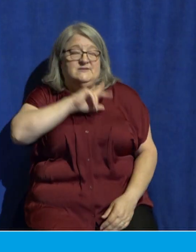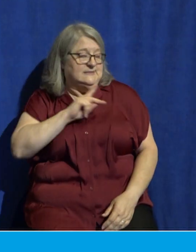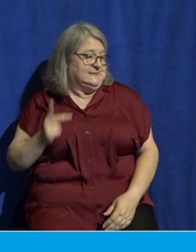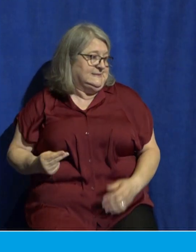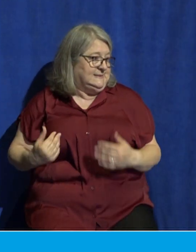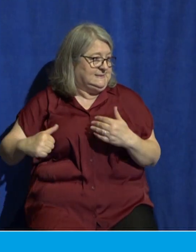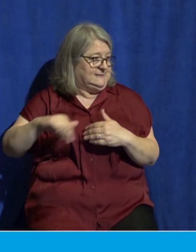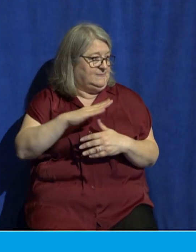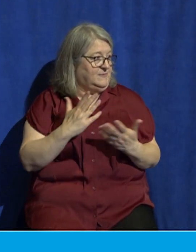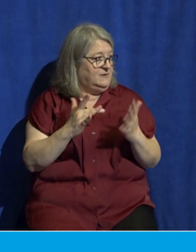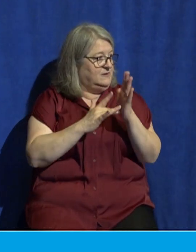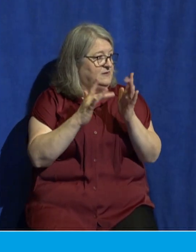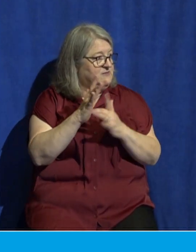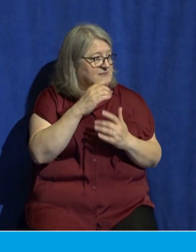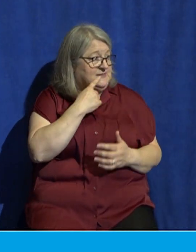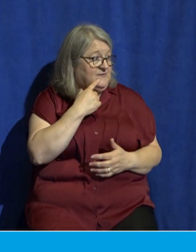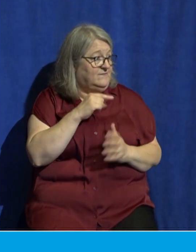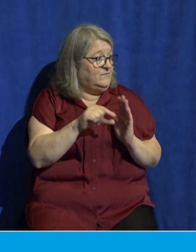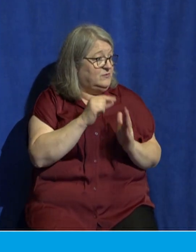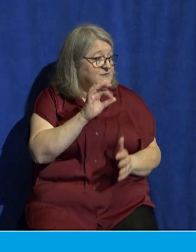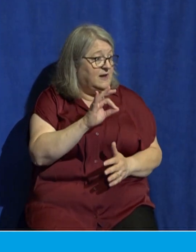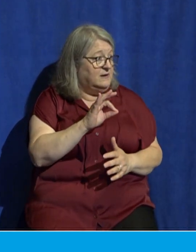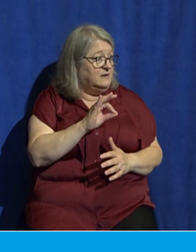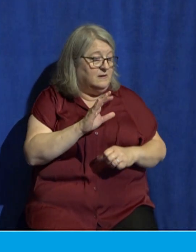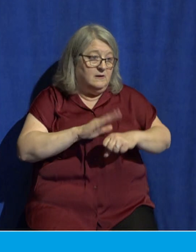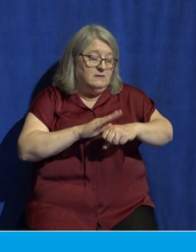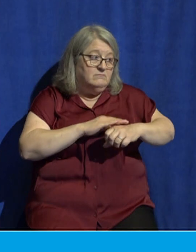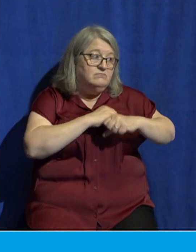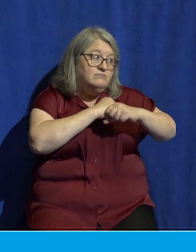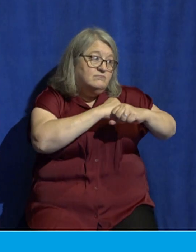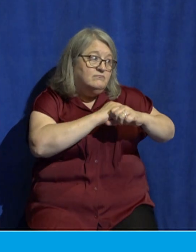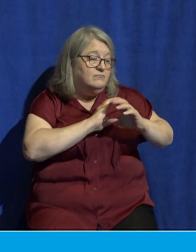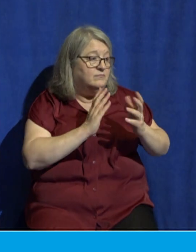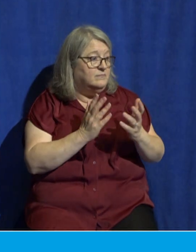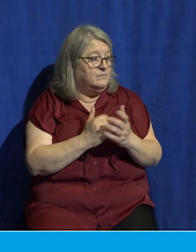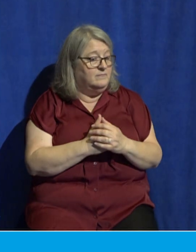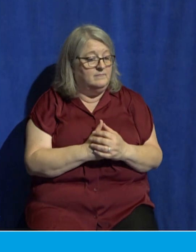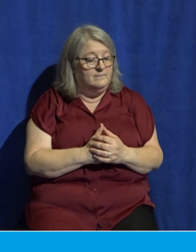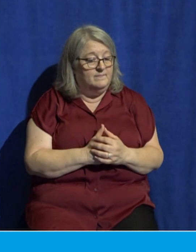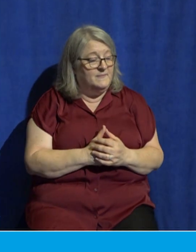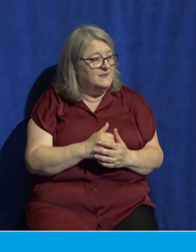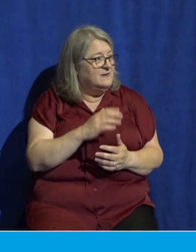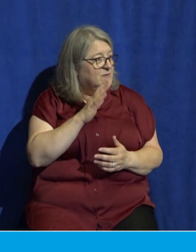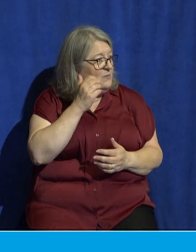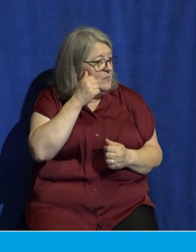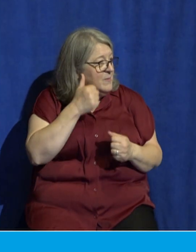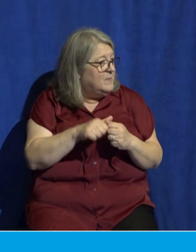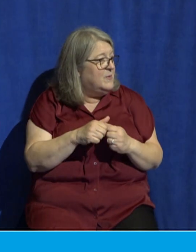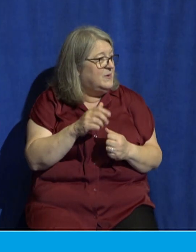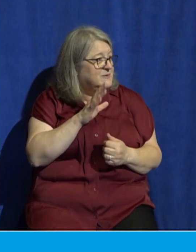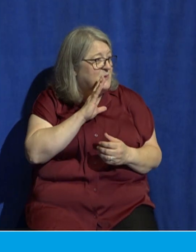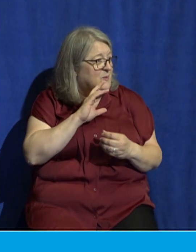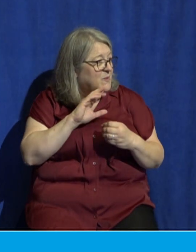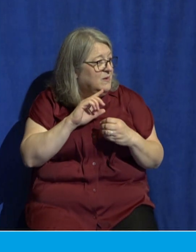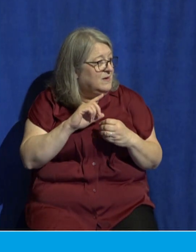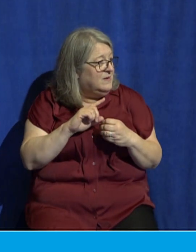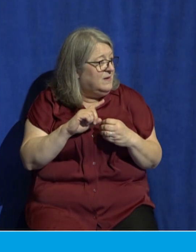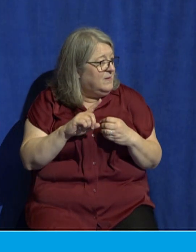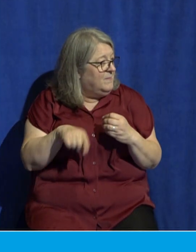Jesus says in verse 9 be on your guard for they're going to deliver you he's talking to his disciples over the councils and you'll be beaten in synagogues and you'll stand